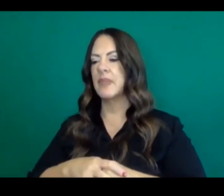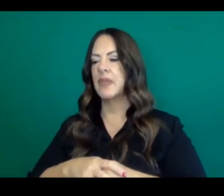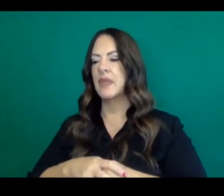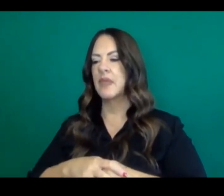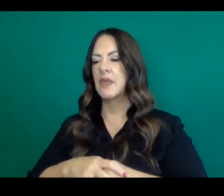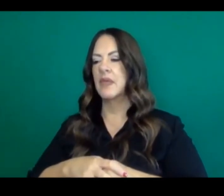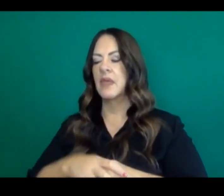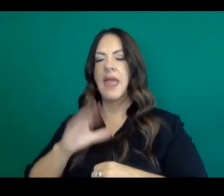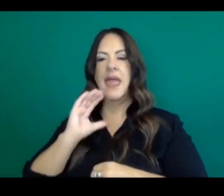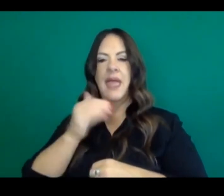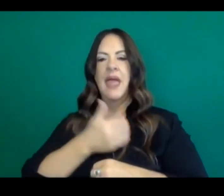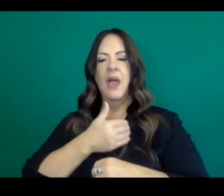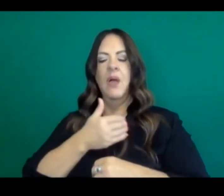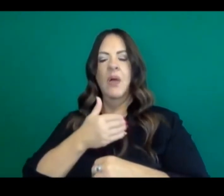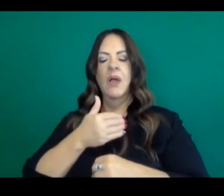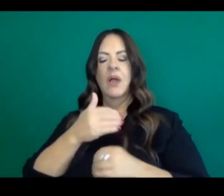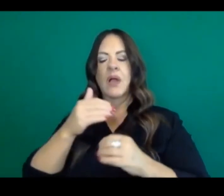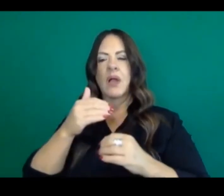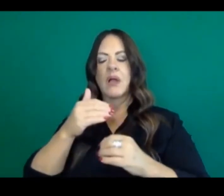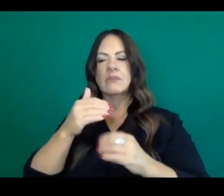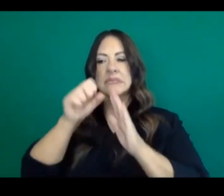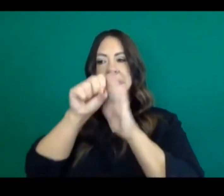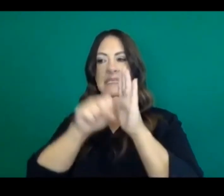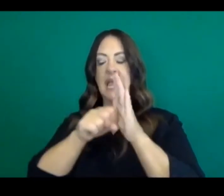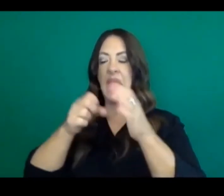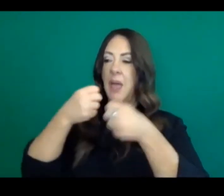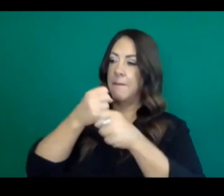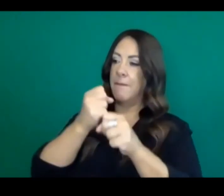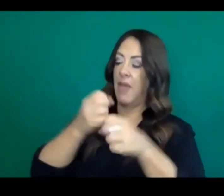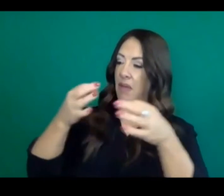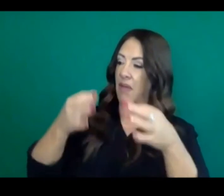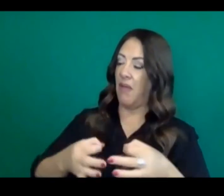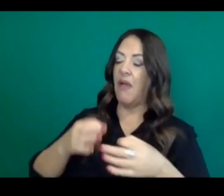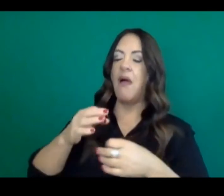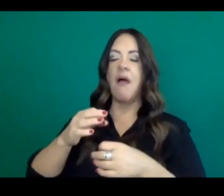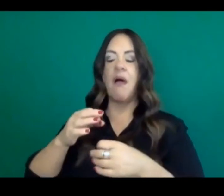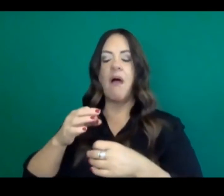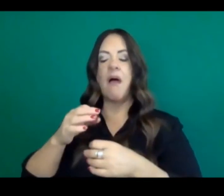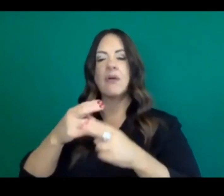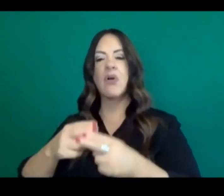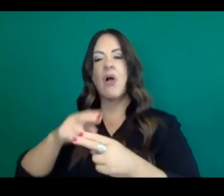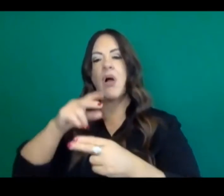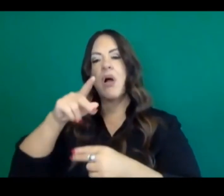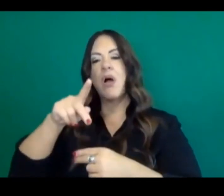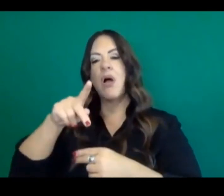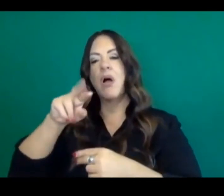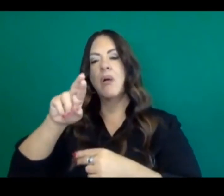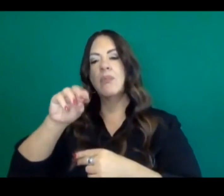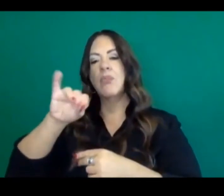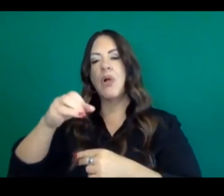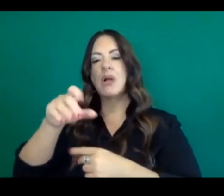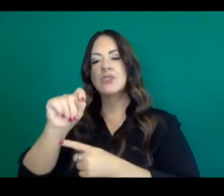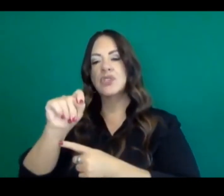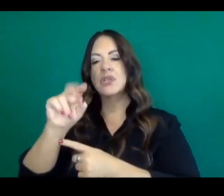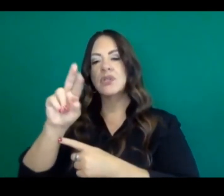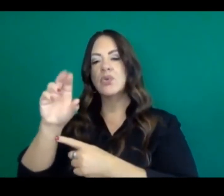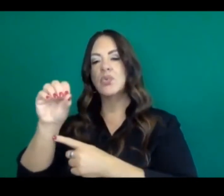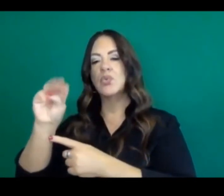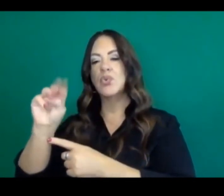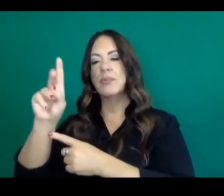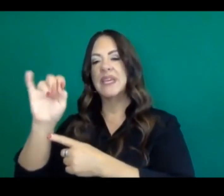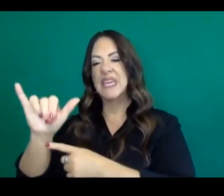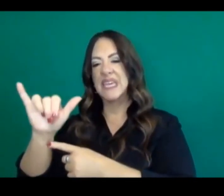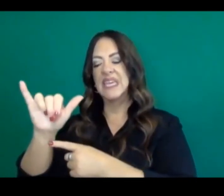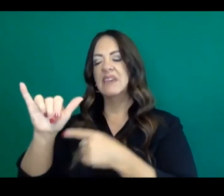with project room key and now home key and the real focus on moving individuals indoors who maybe were